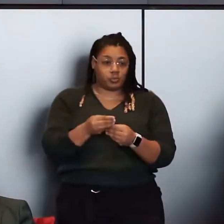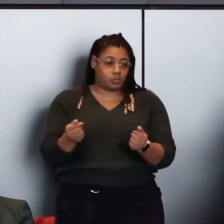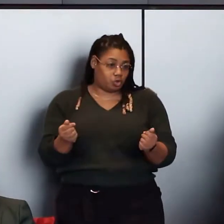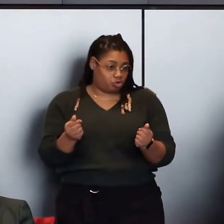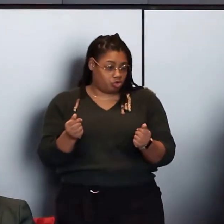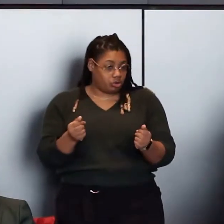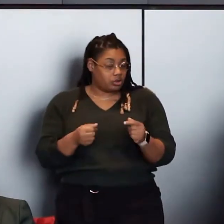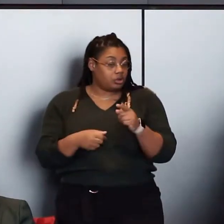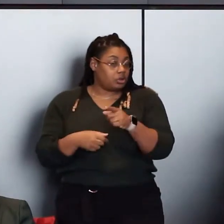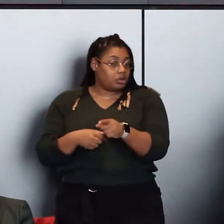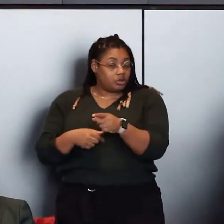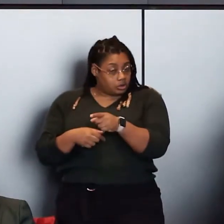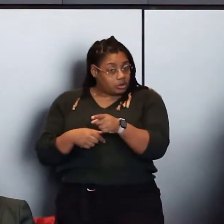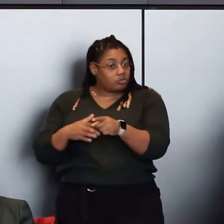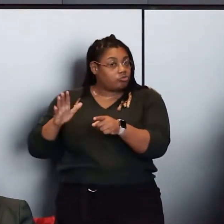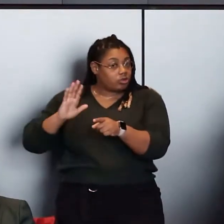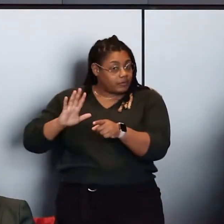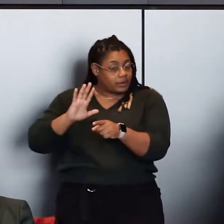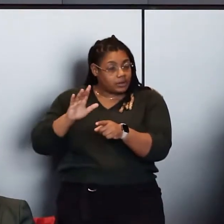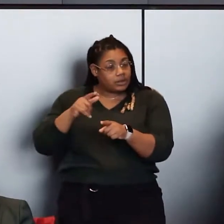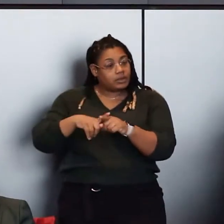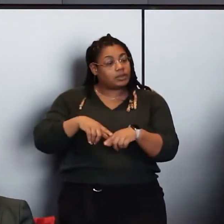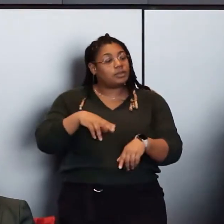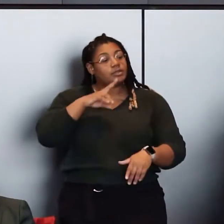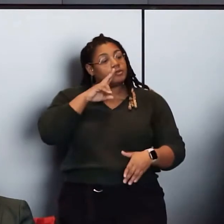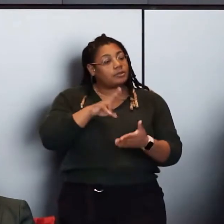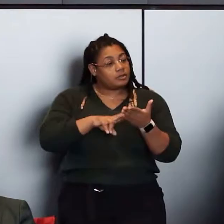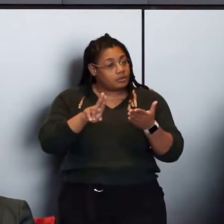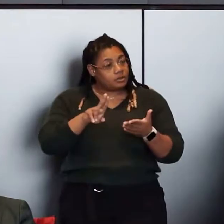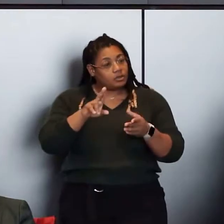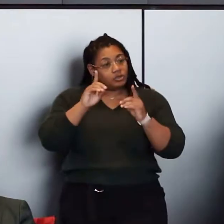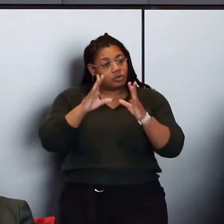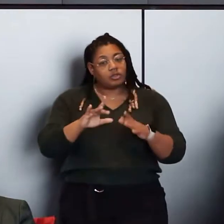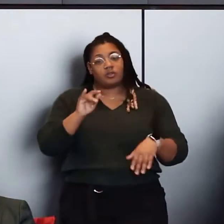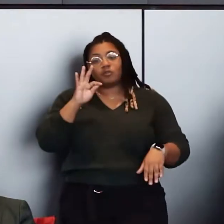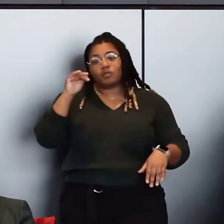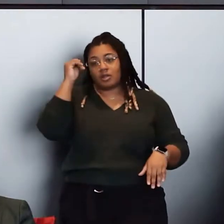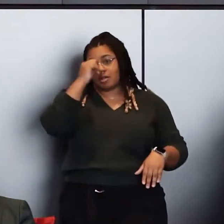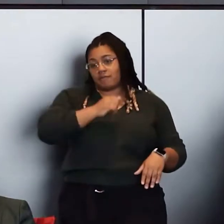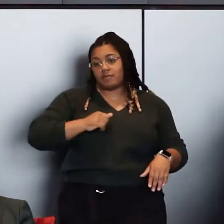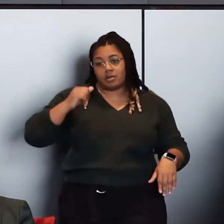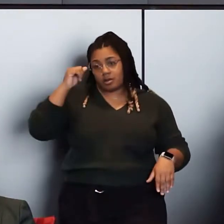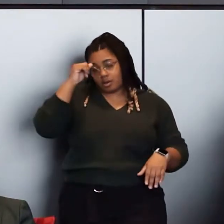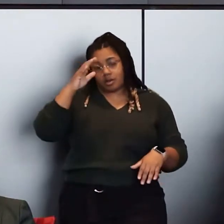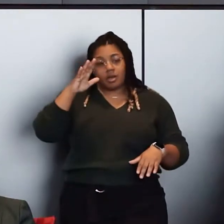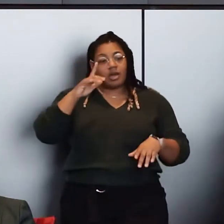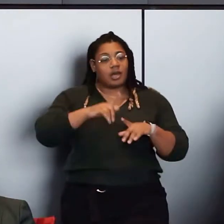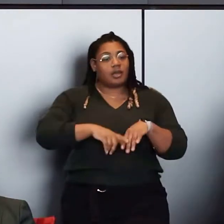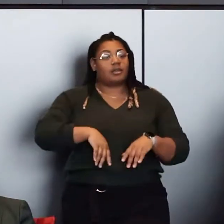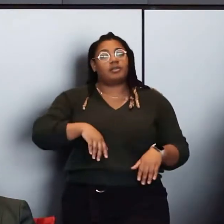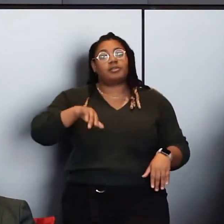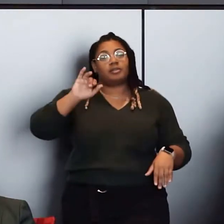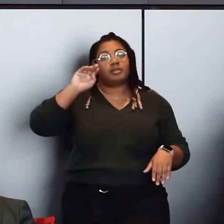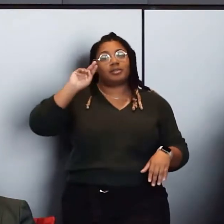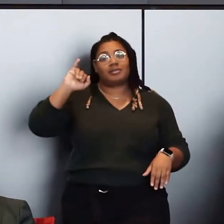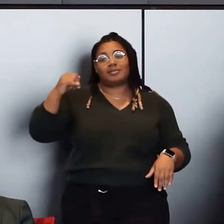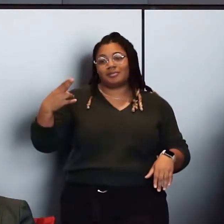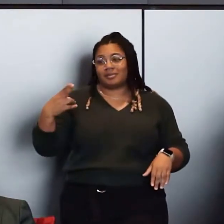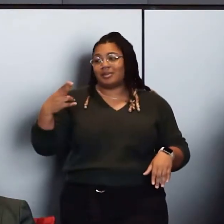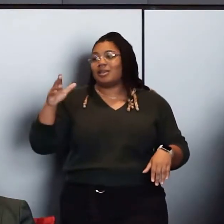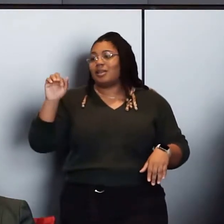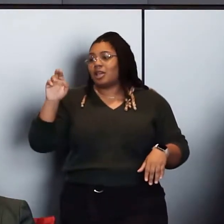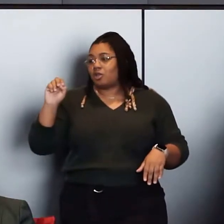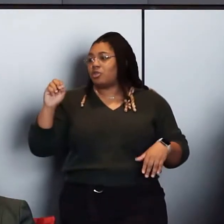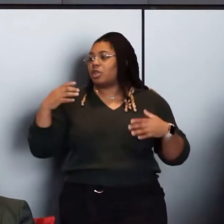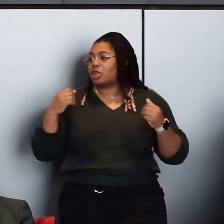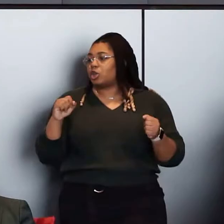She was previously the executive director for Africa at the Institute for Healthcare Improvement. She's a